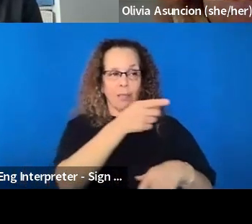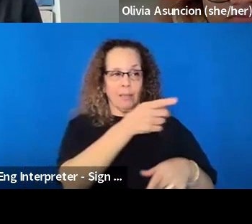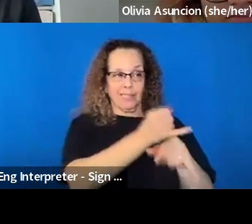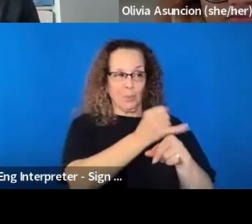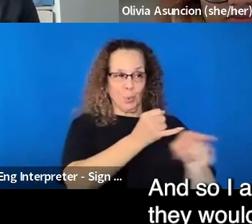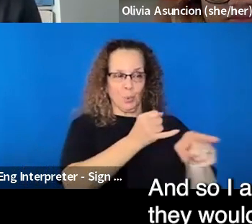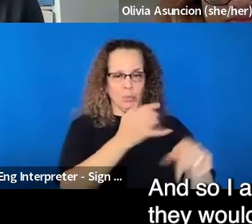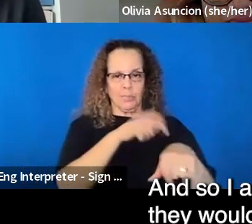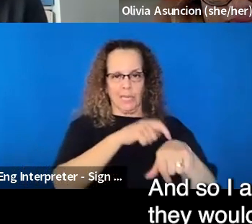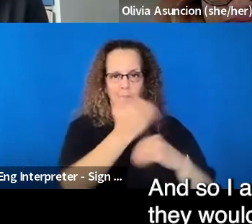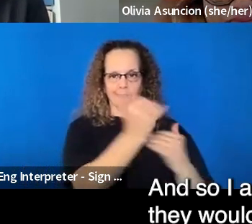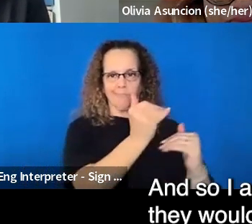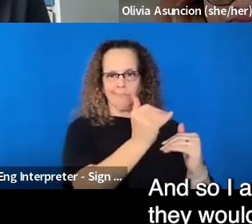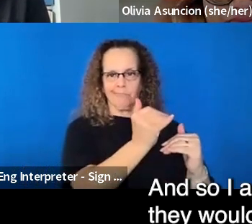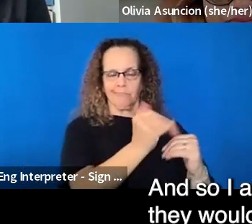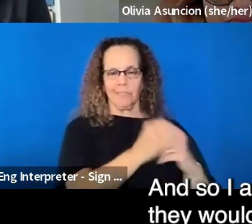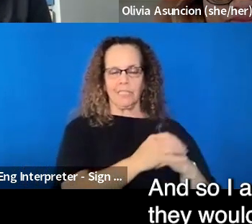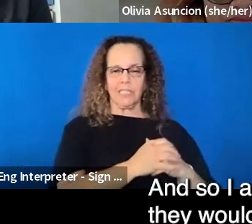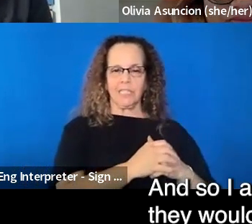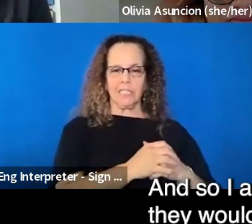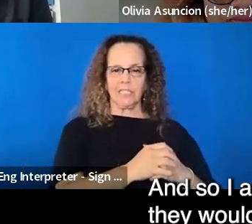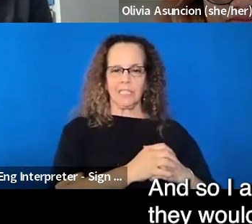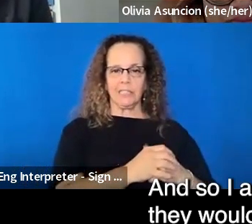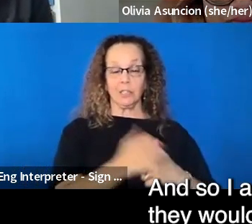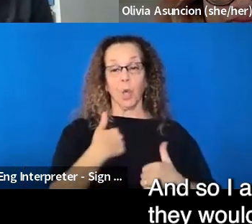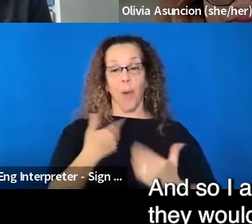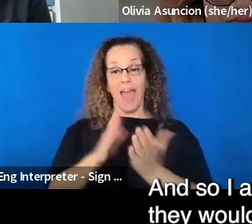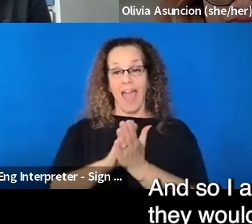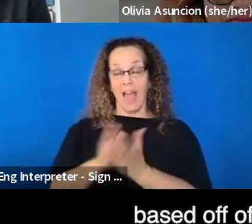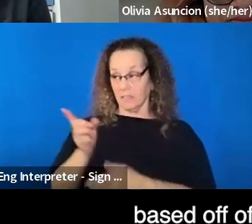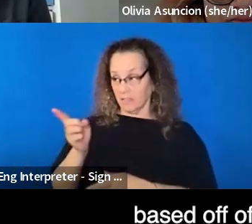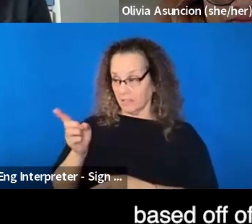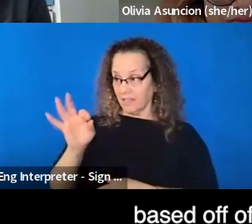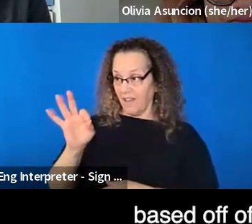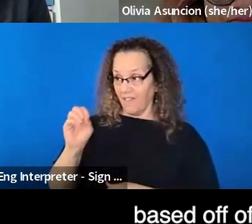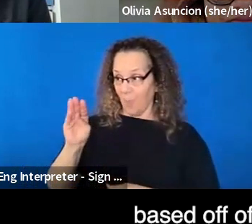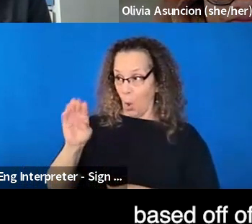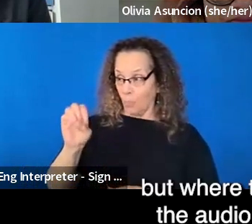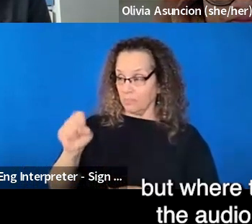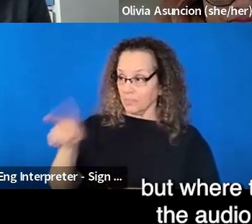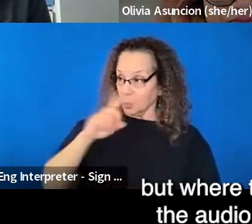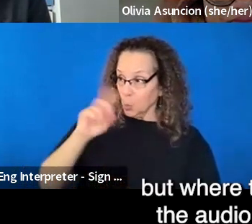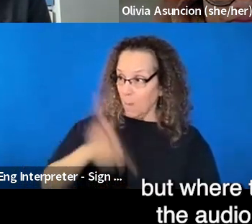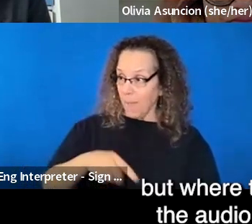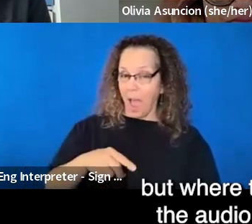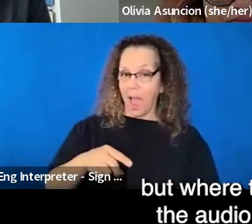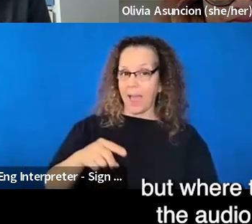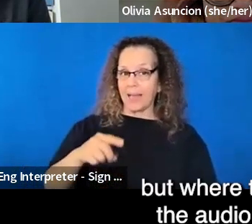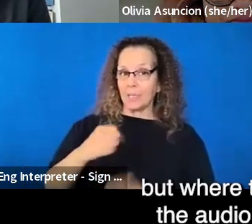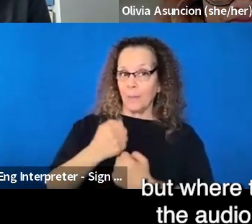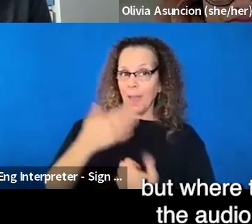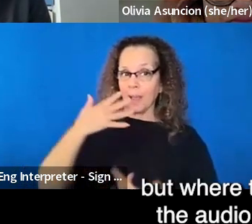that. And so I asked folks if they would make songs based off of my manifesto, but where the lyrics,